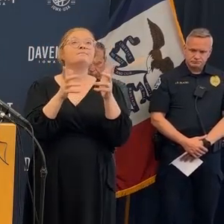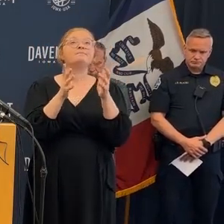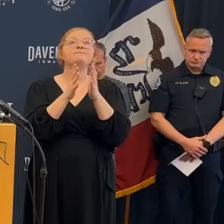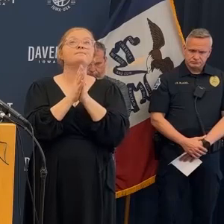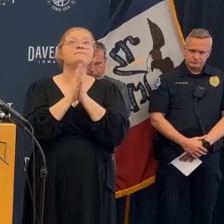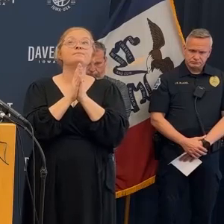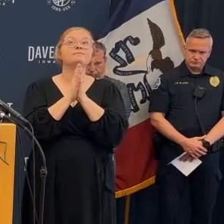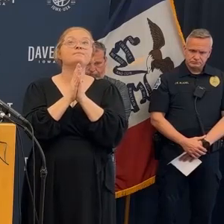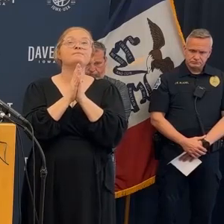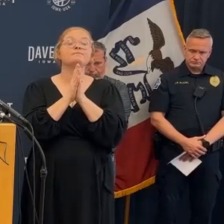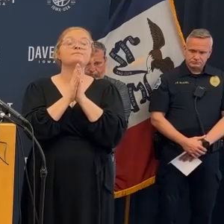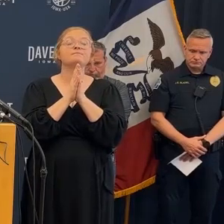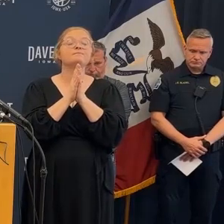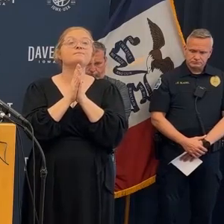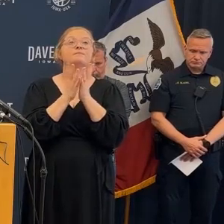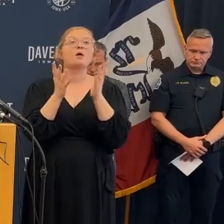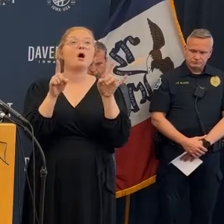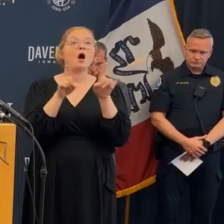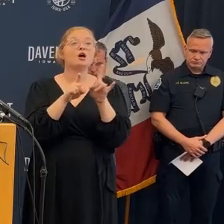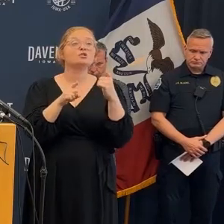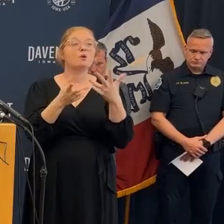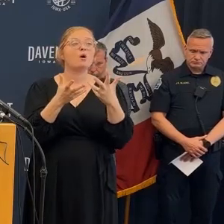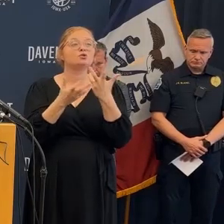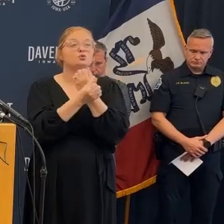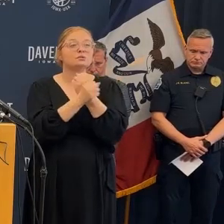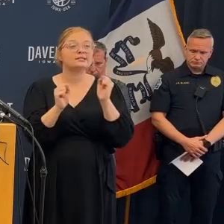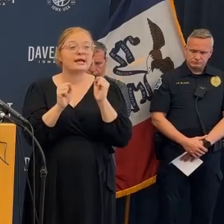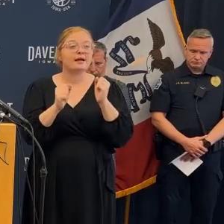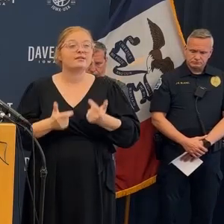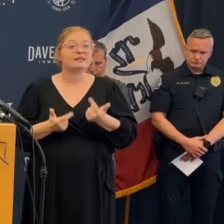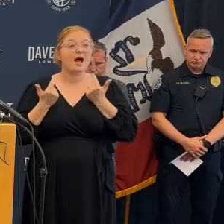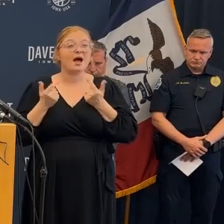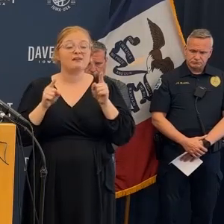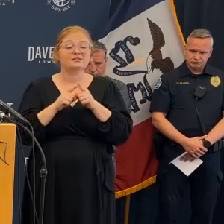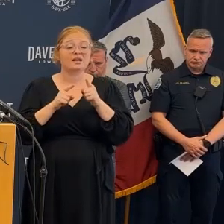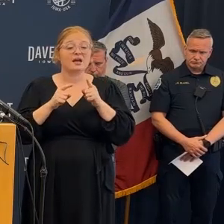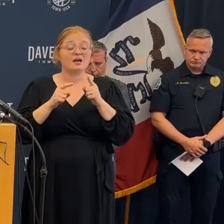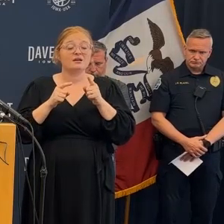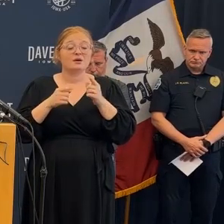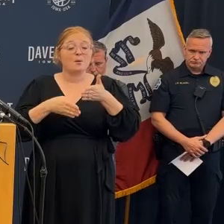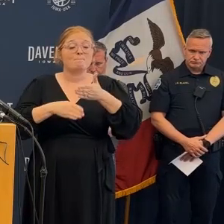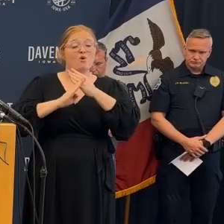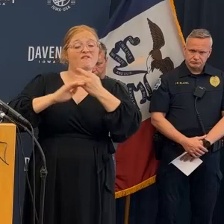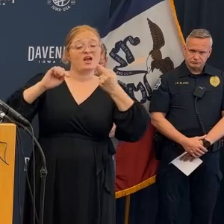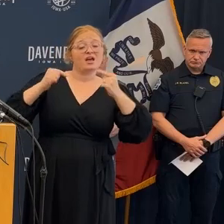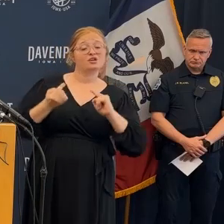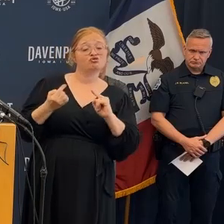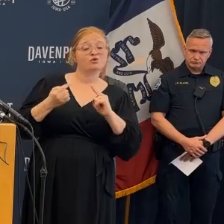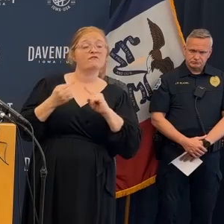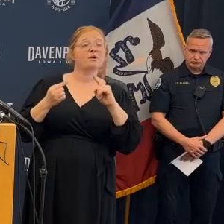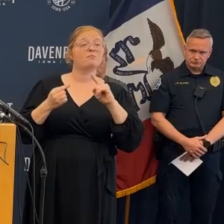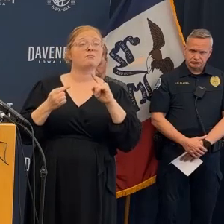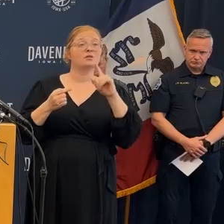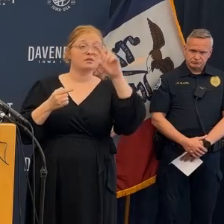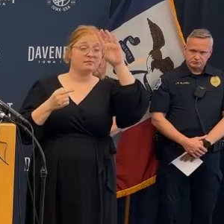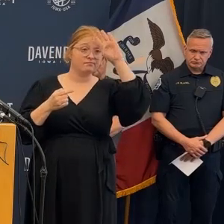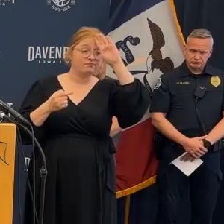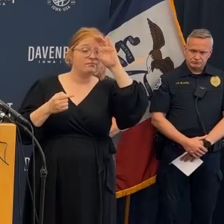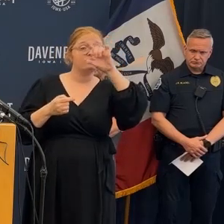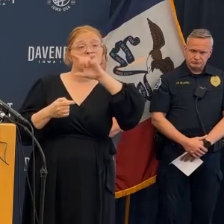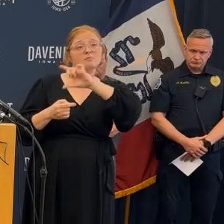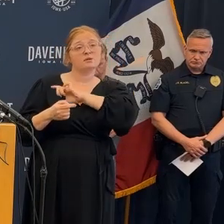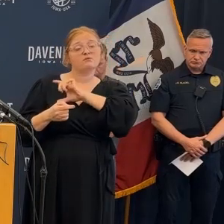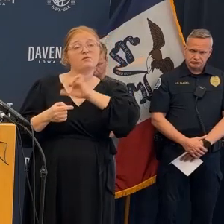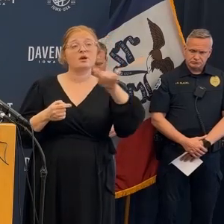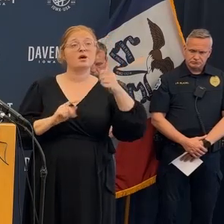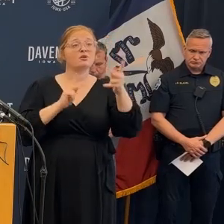to that area and whatever is the best means possible to extract that area to